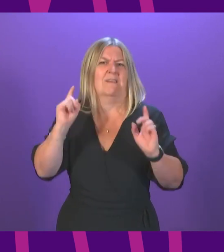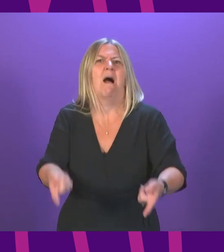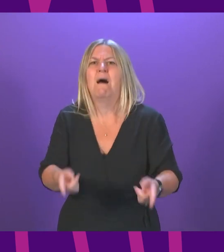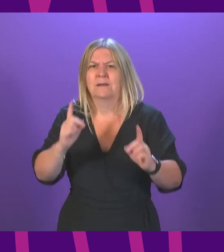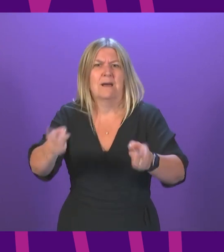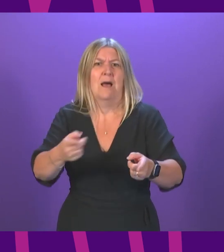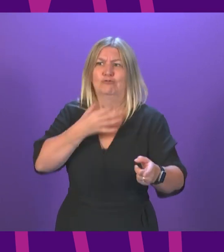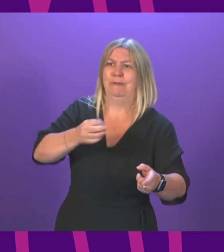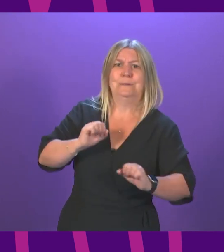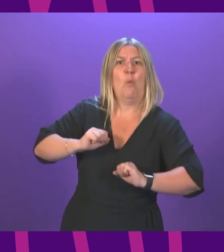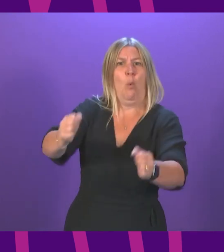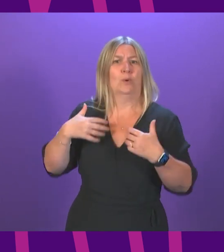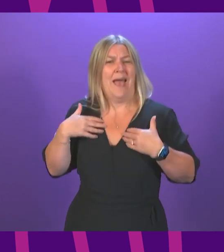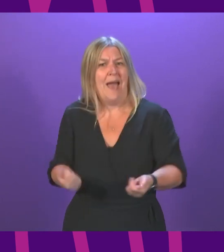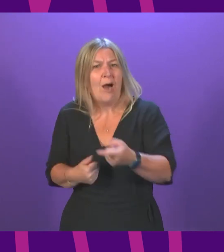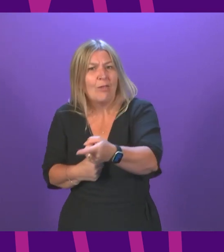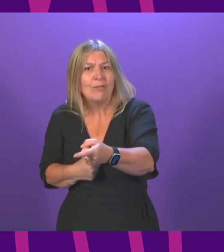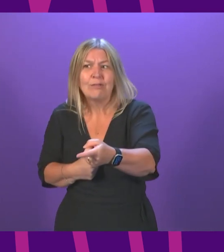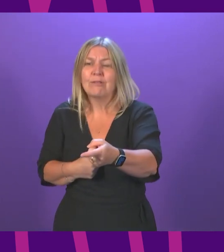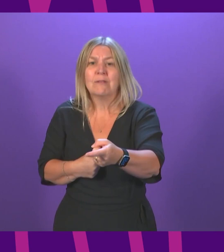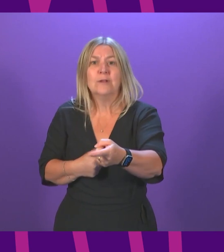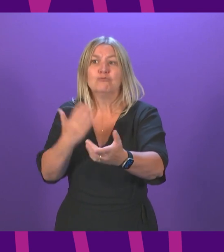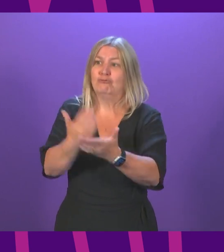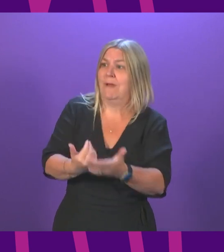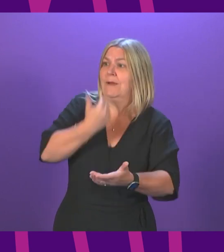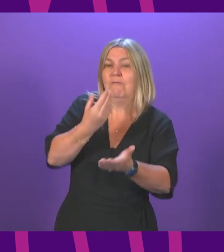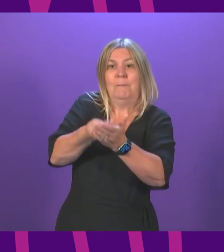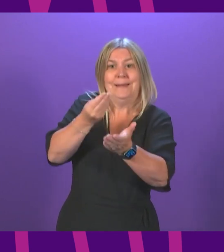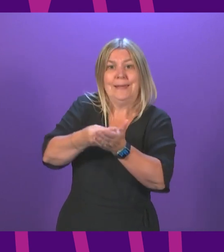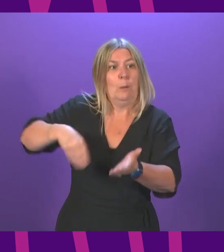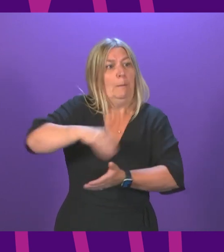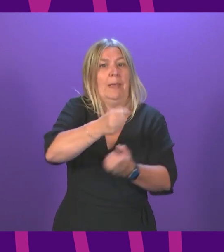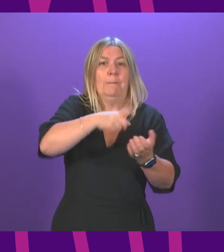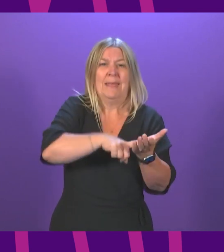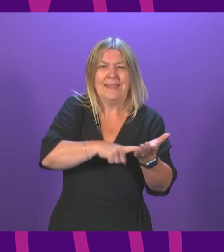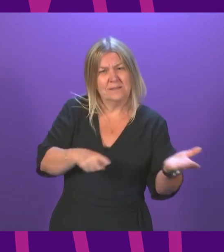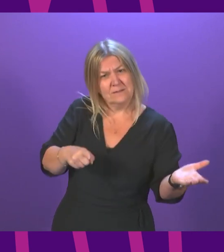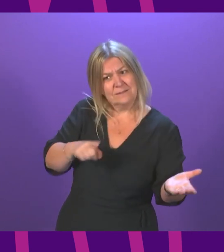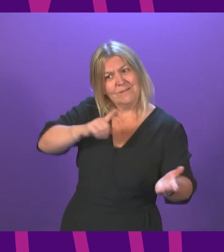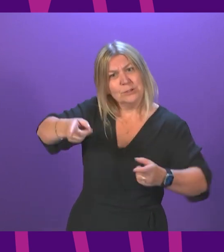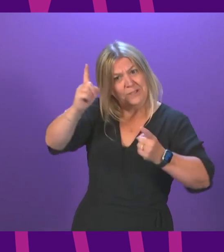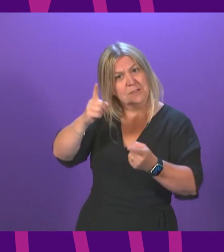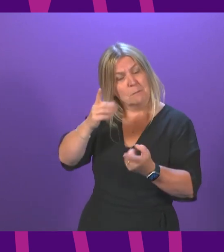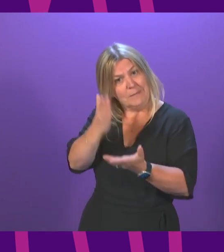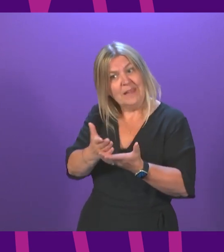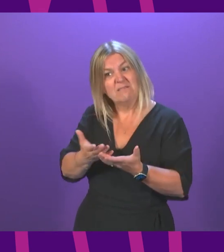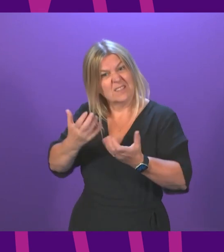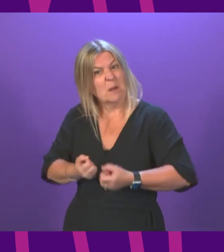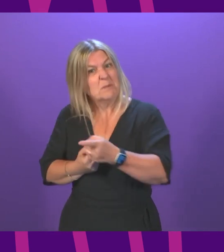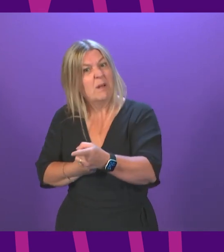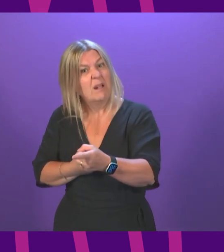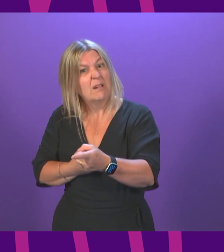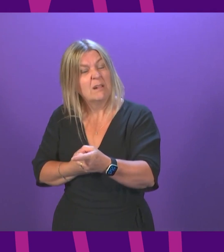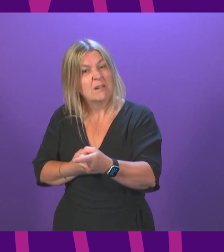to risk his own health in order to put food on the table and pay the bills. Does the First Minister think that is acceptable? First